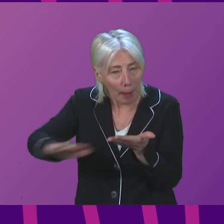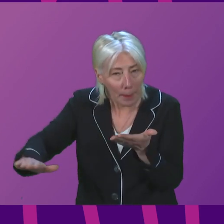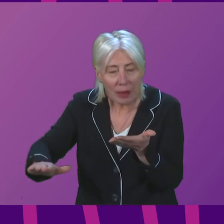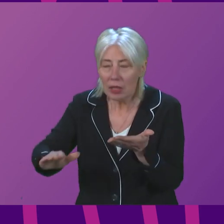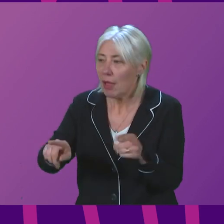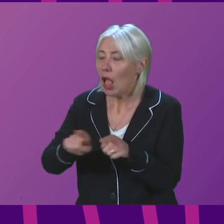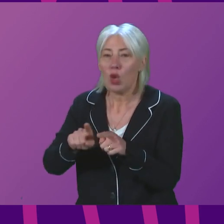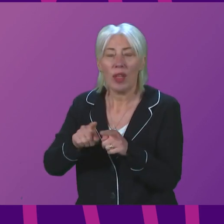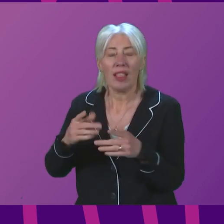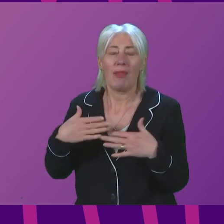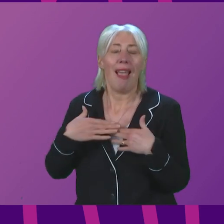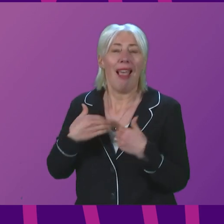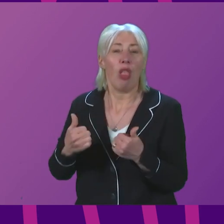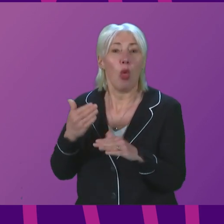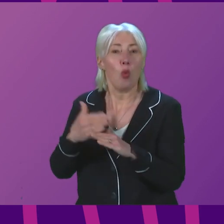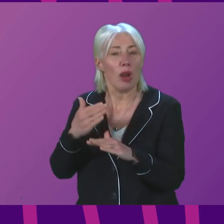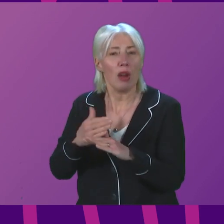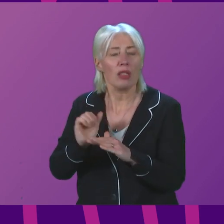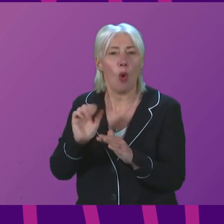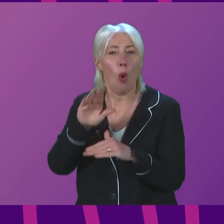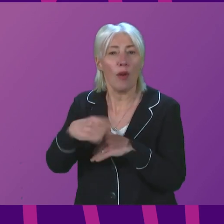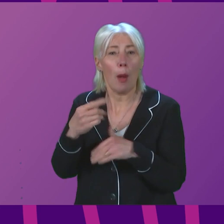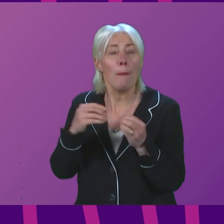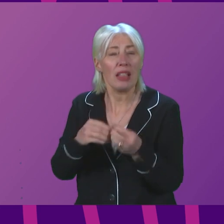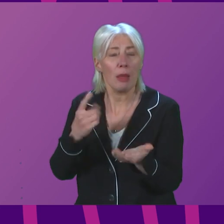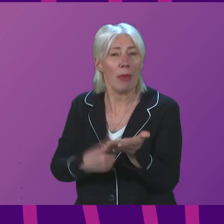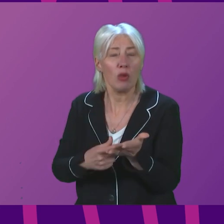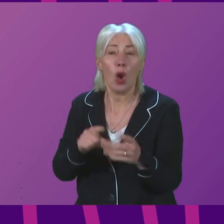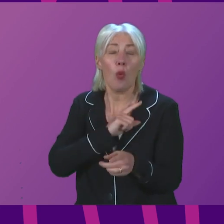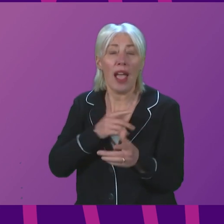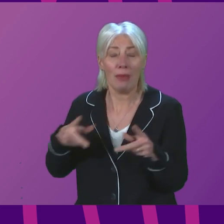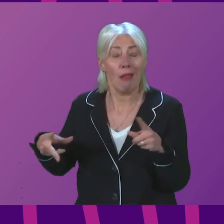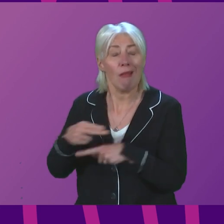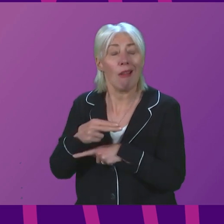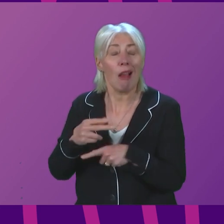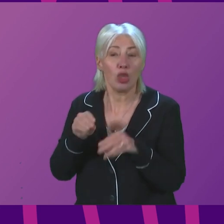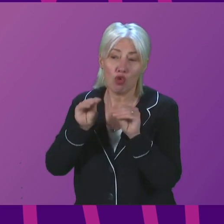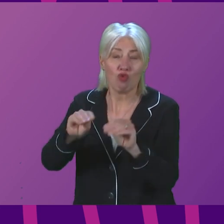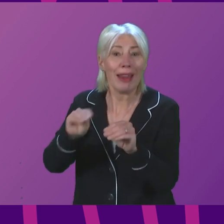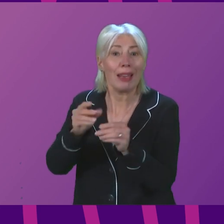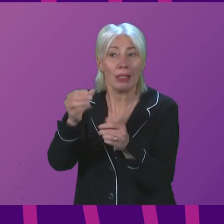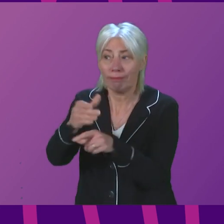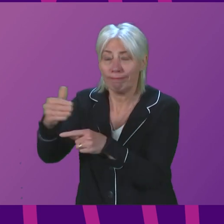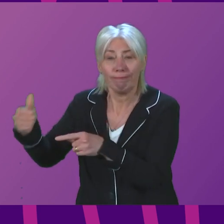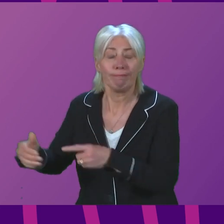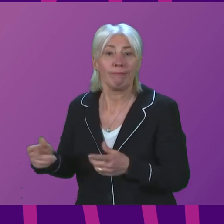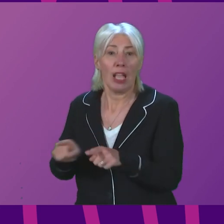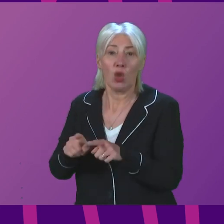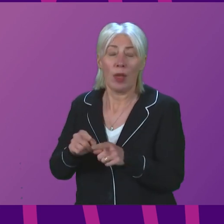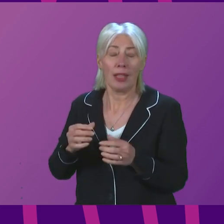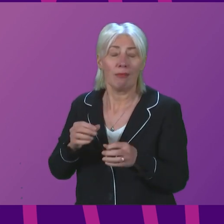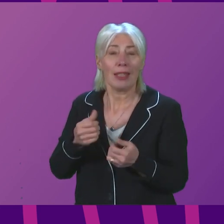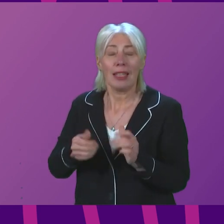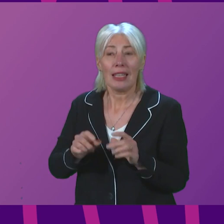agency workers in the health service because Nicola Sturgeon cut training places when health secretary. Over £1 billion on delayed discharge